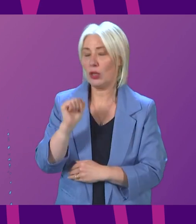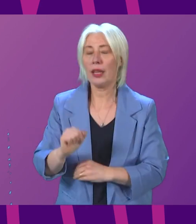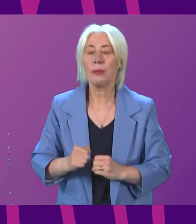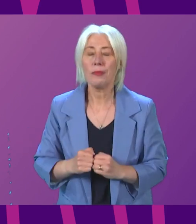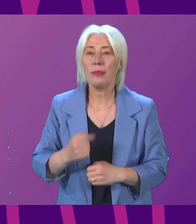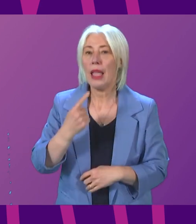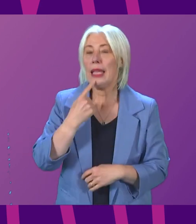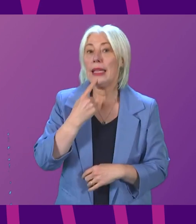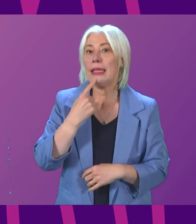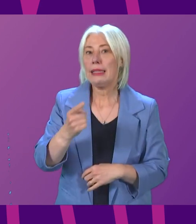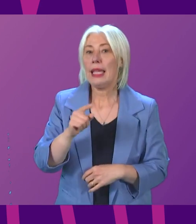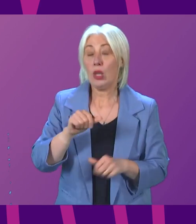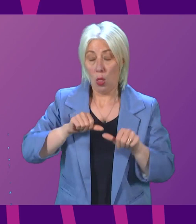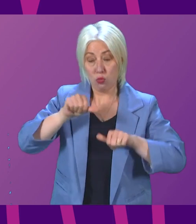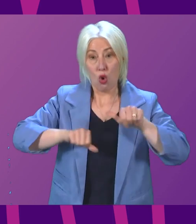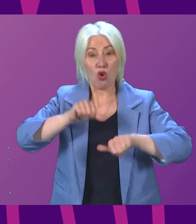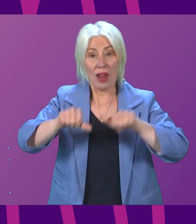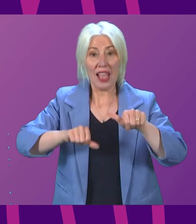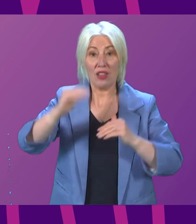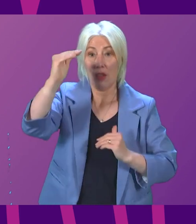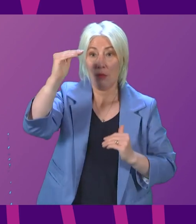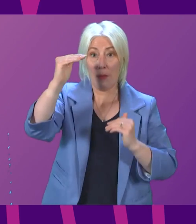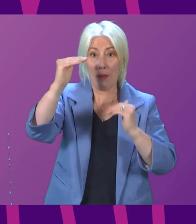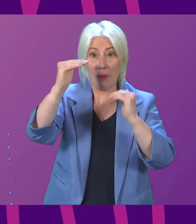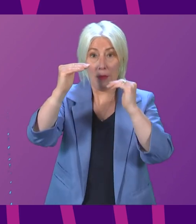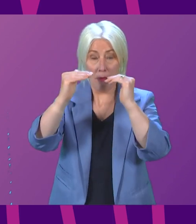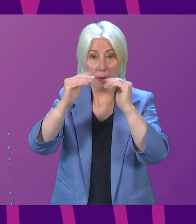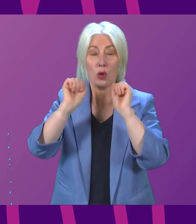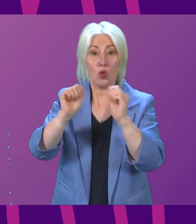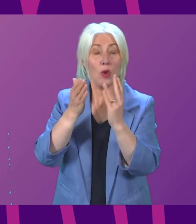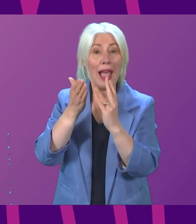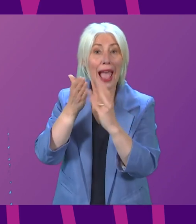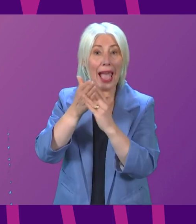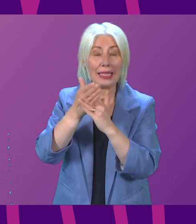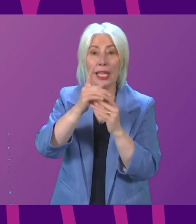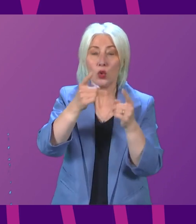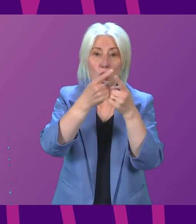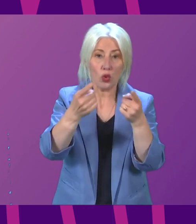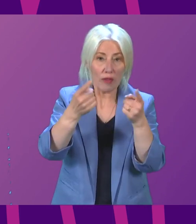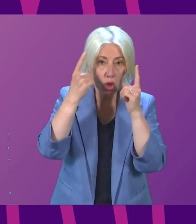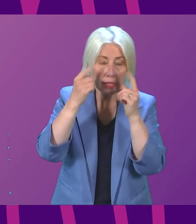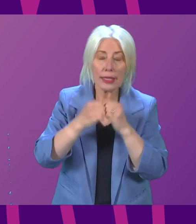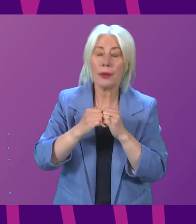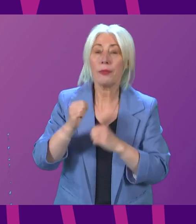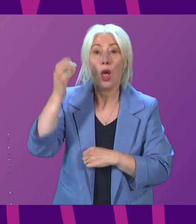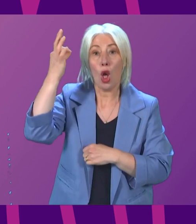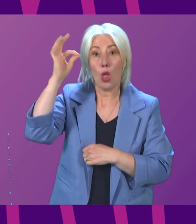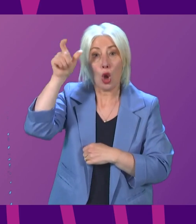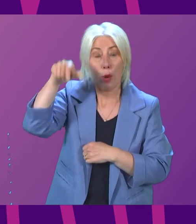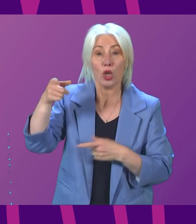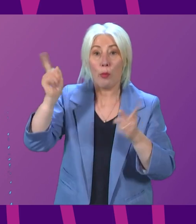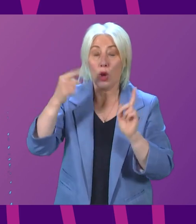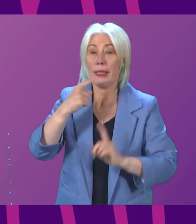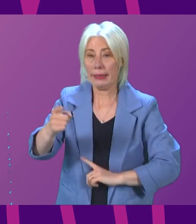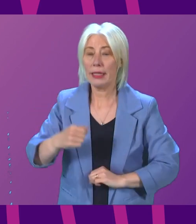talking about the progress in closing the attainment gap in access to university. What the Commissioner said is